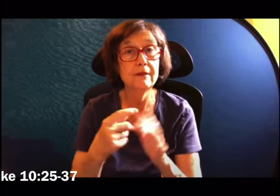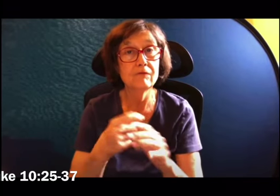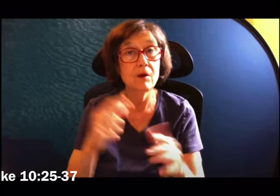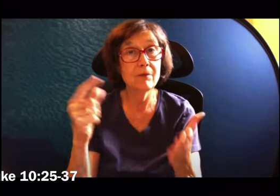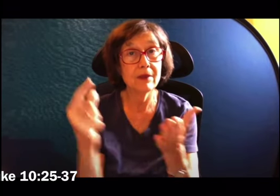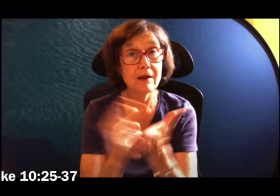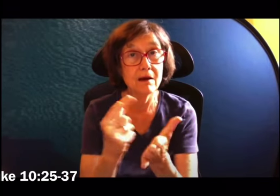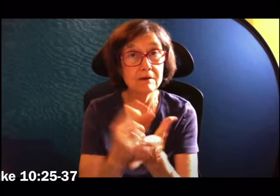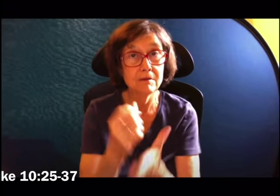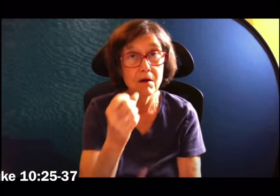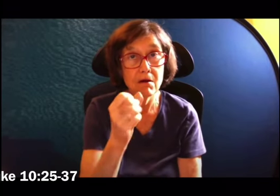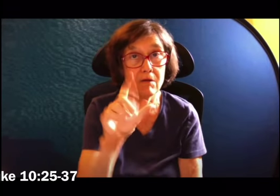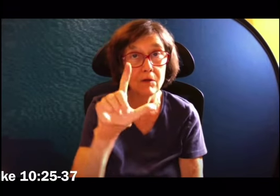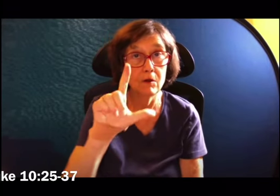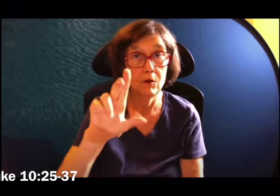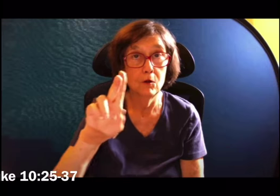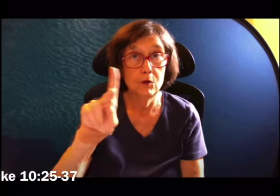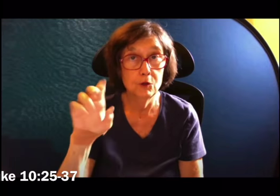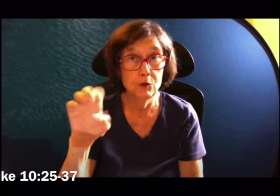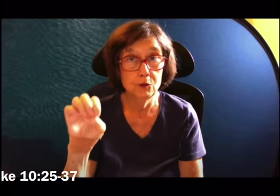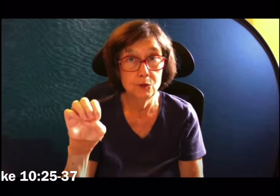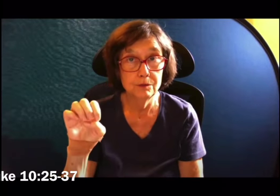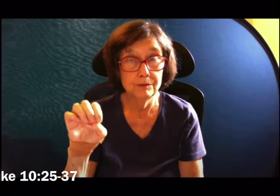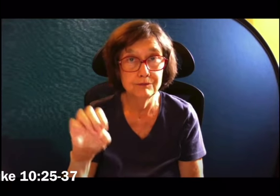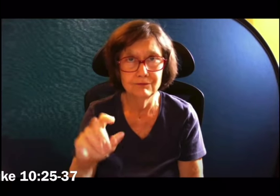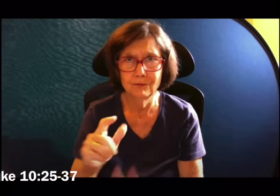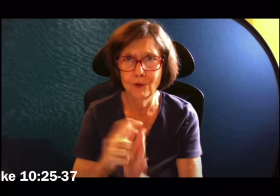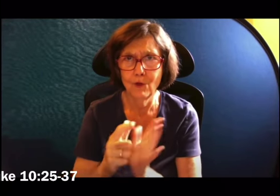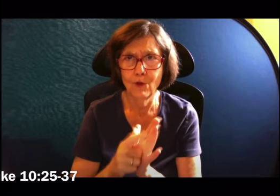A reading from the Holy Gospel according to Luke.